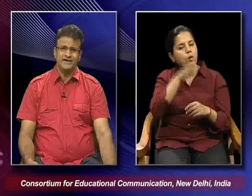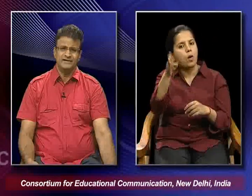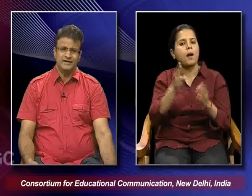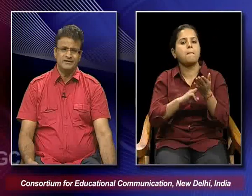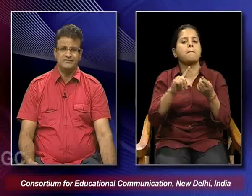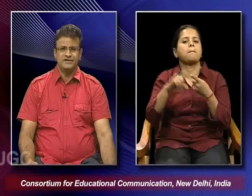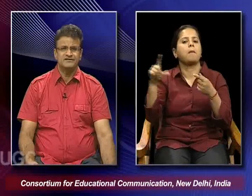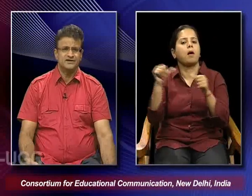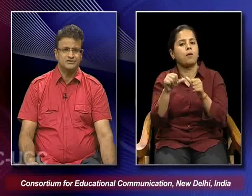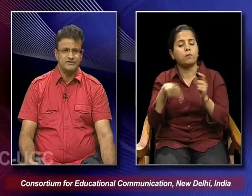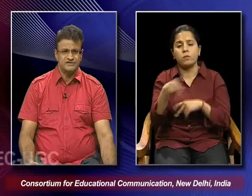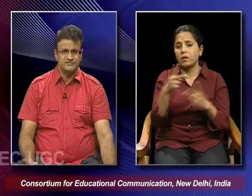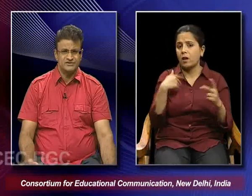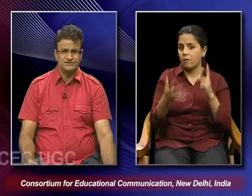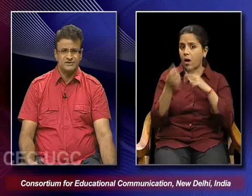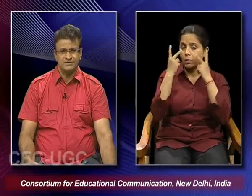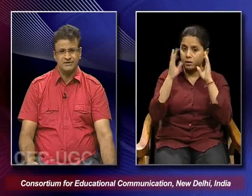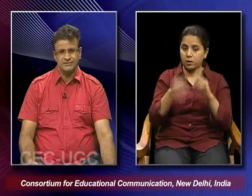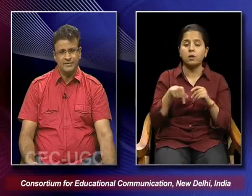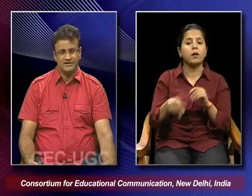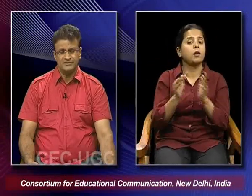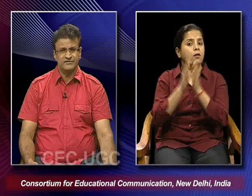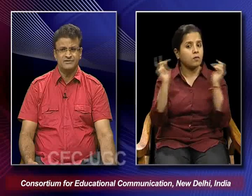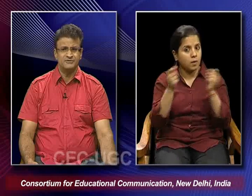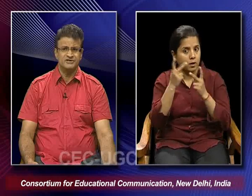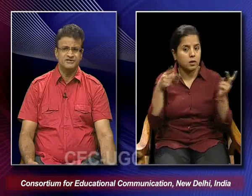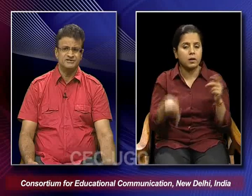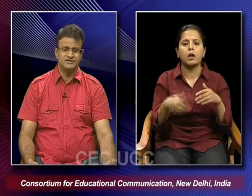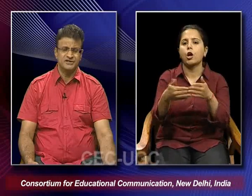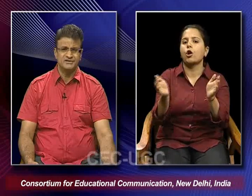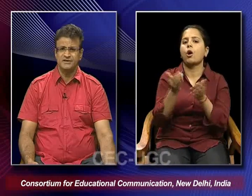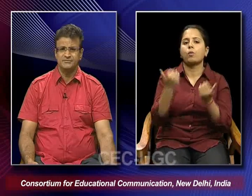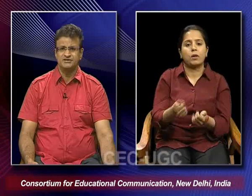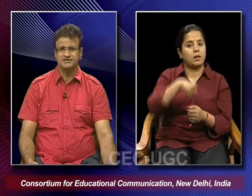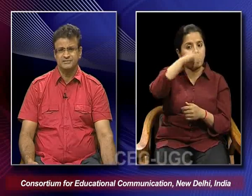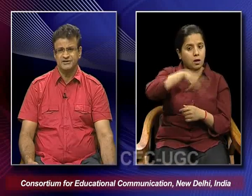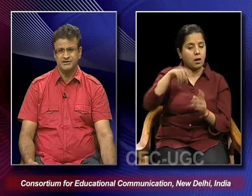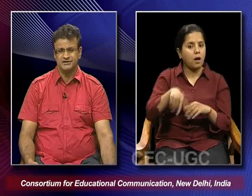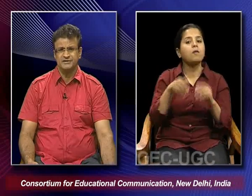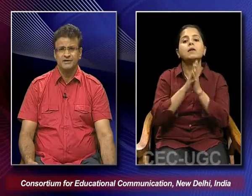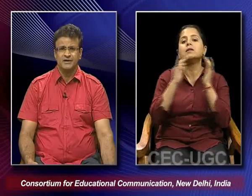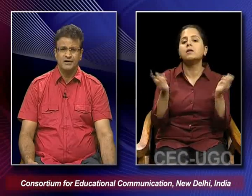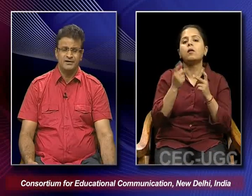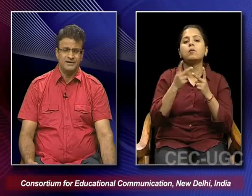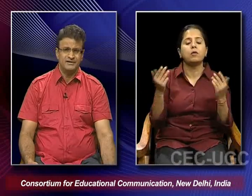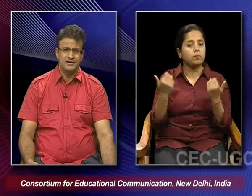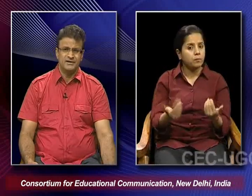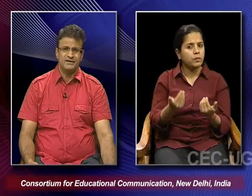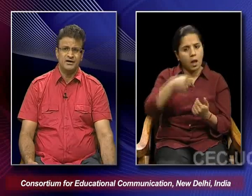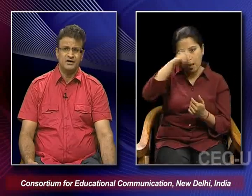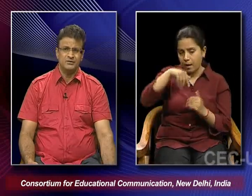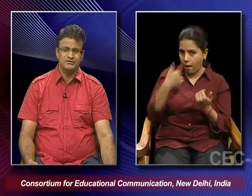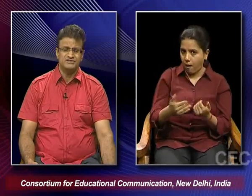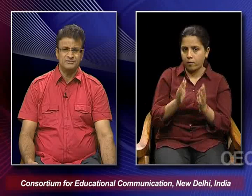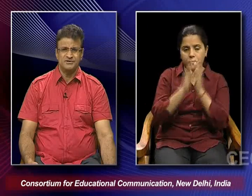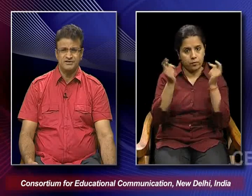find that various kinds of festivals by the different communities in India. They are being celebrated in India and